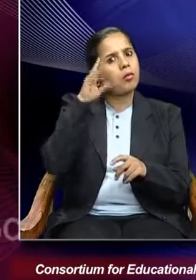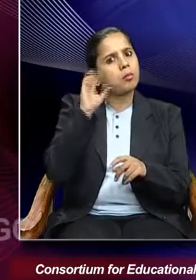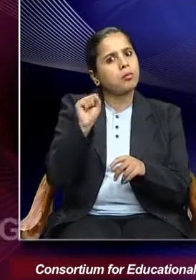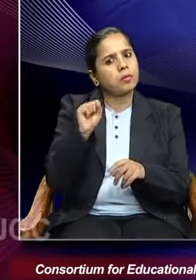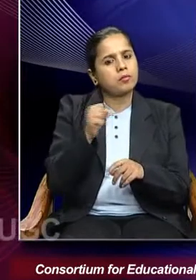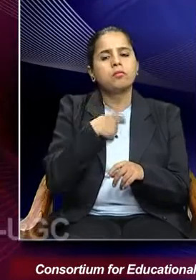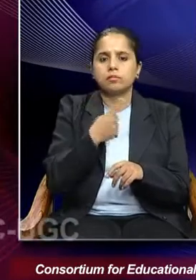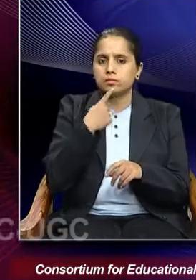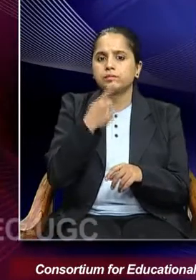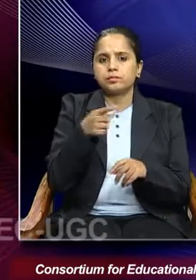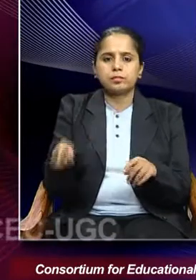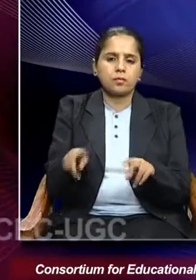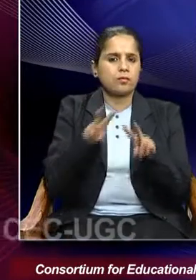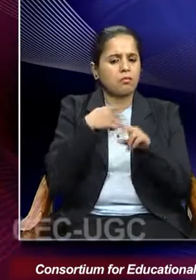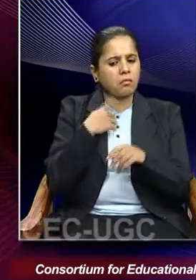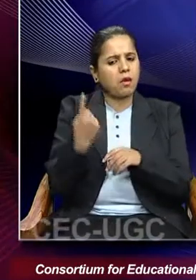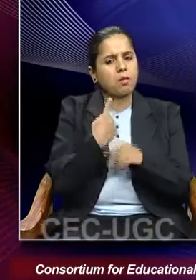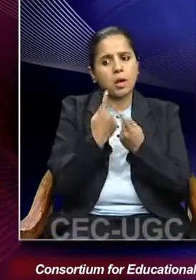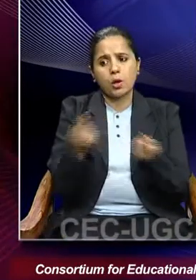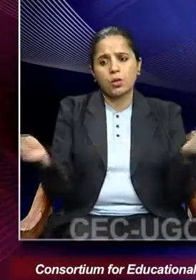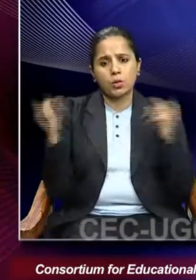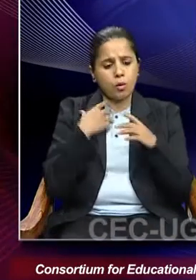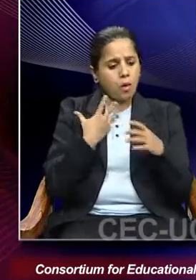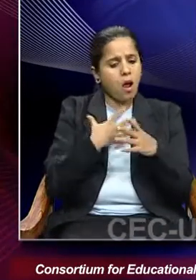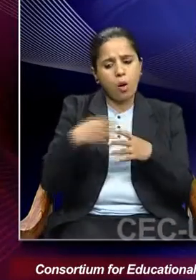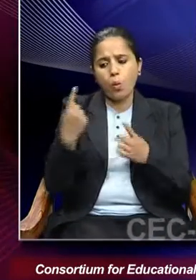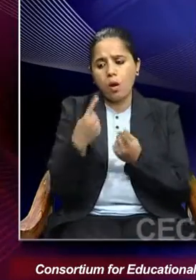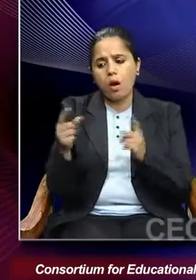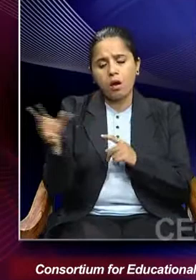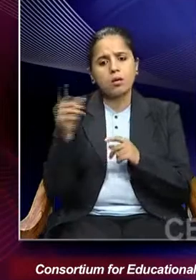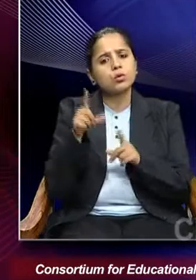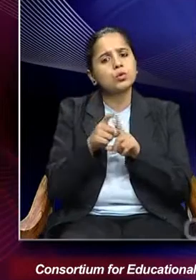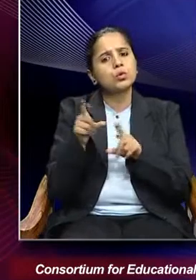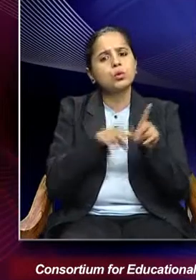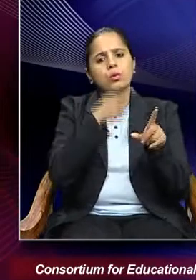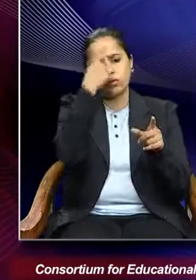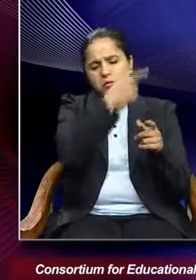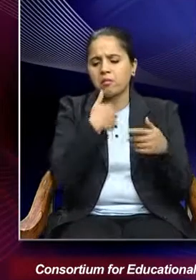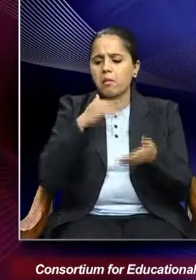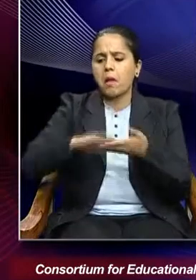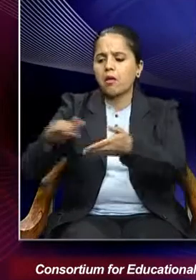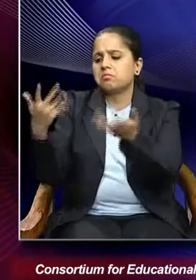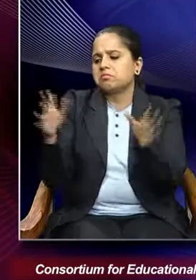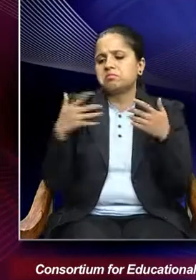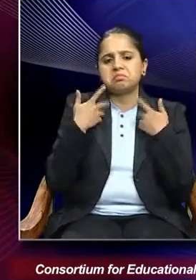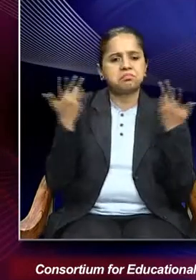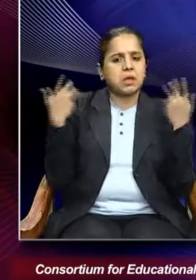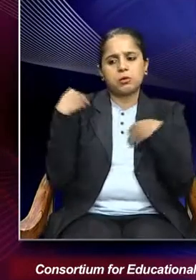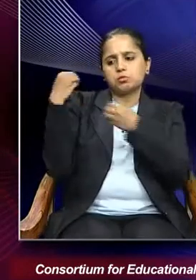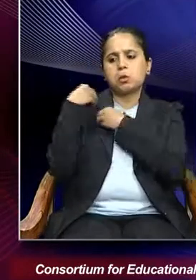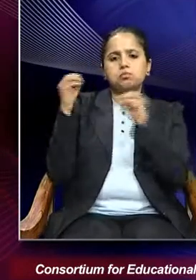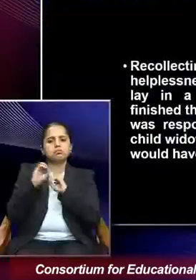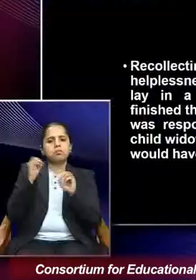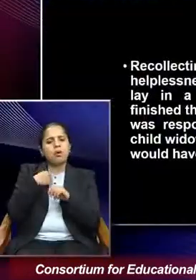just lay in a corner. My parents had finished their duty towards me. No one was responsible